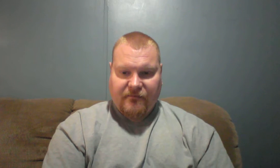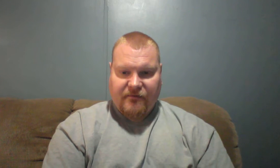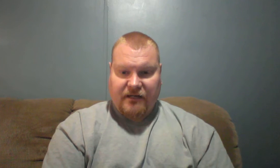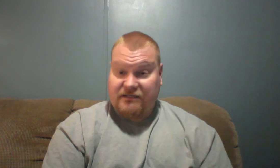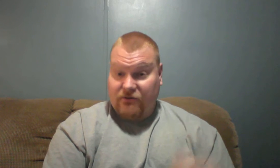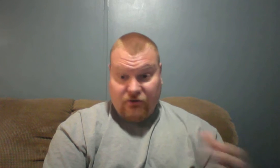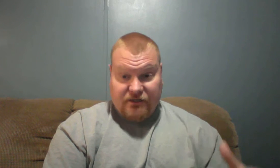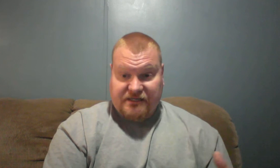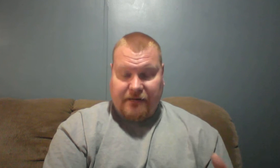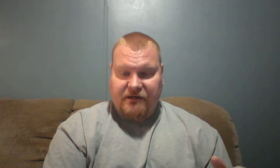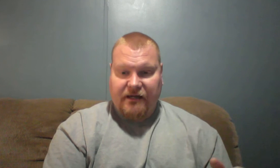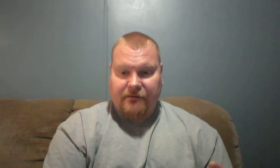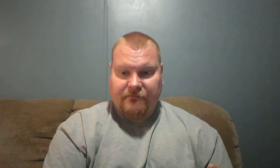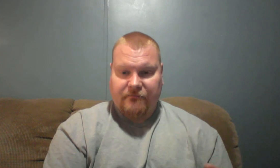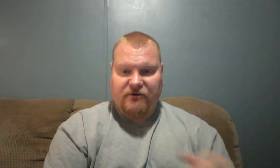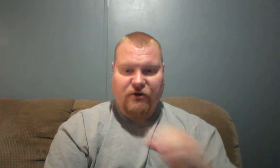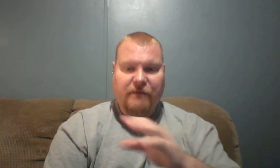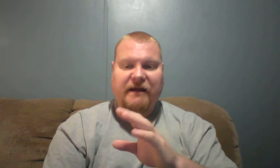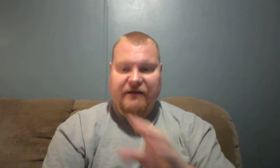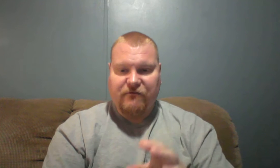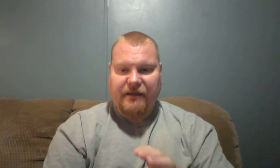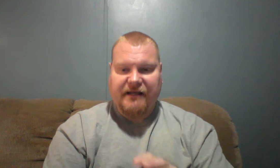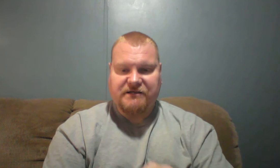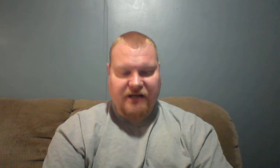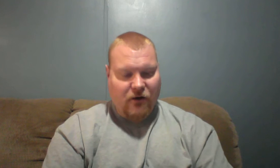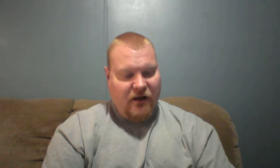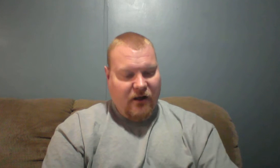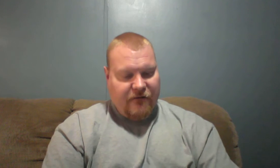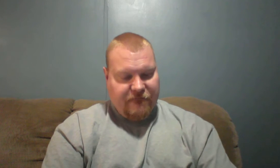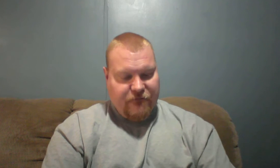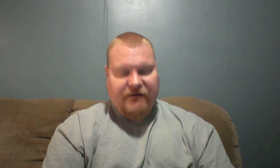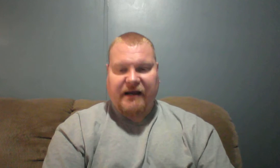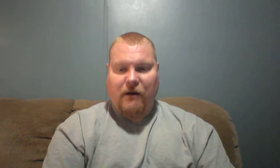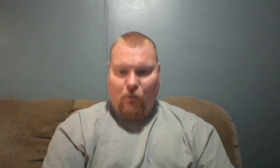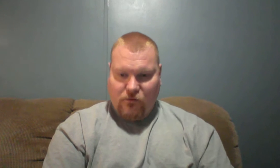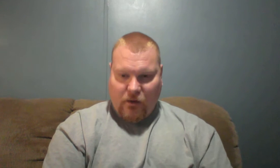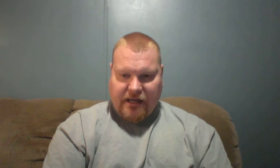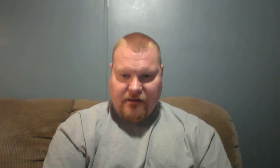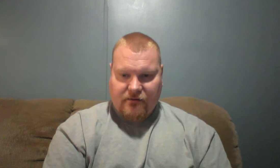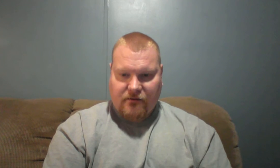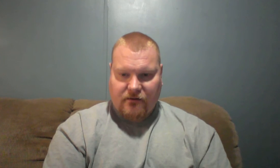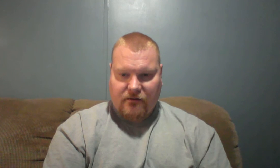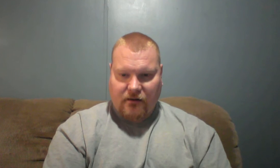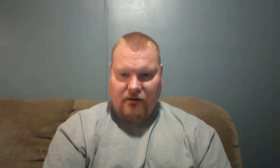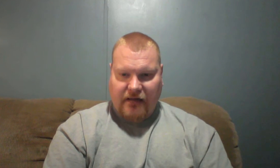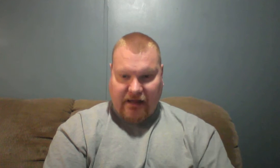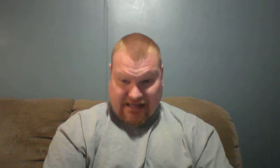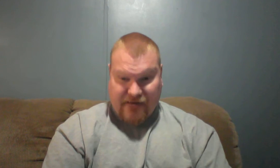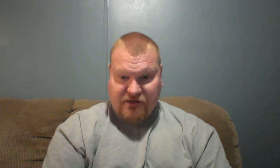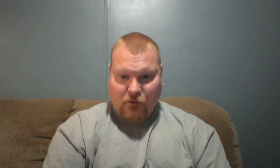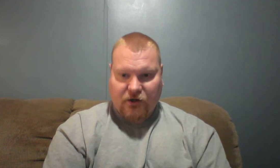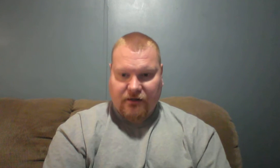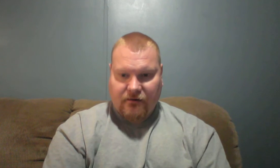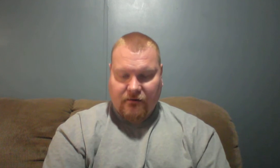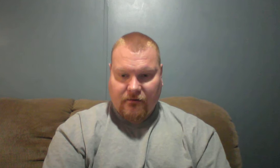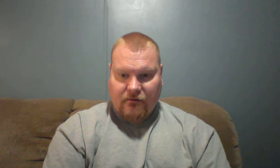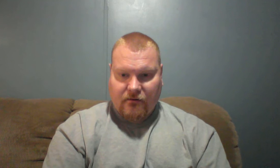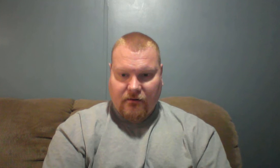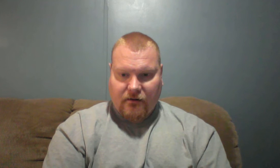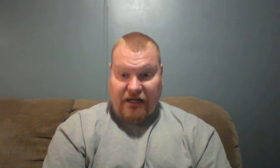It's still doing the same today. Doing it by different means. You know, if you find out one way how the enemy is working and